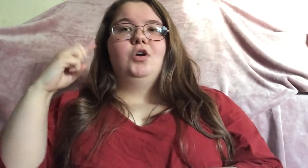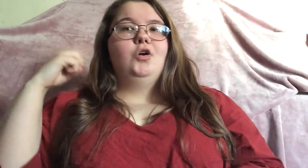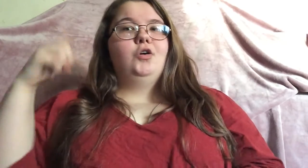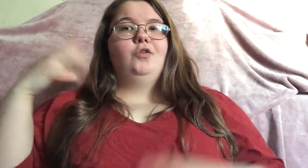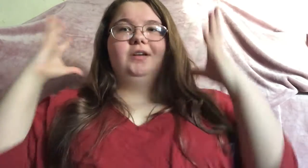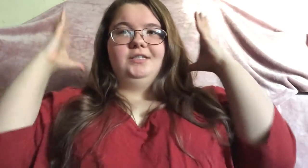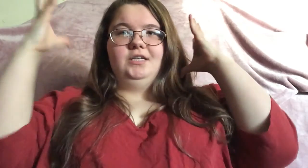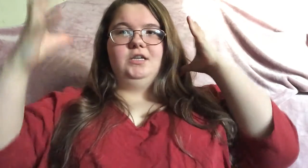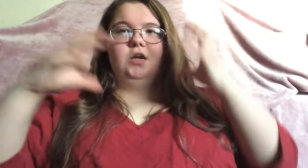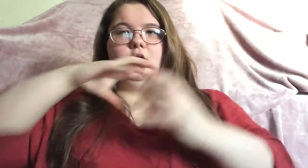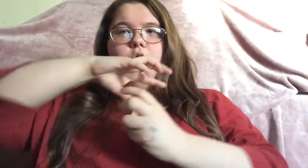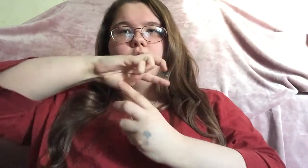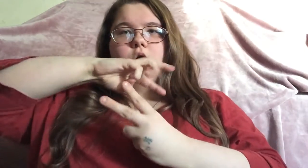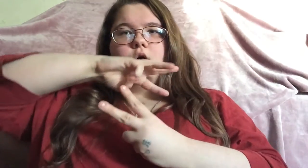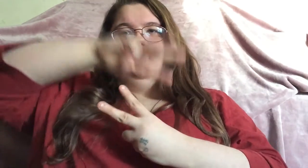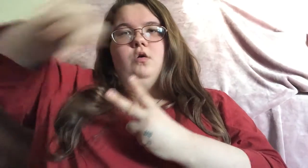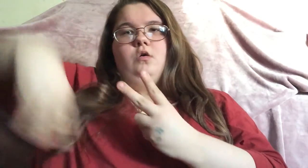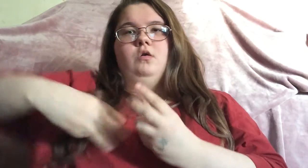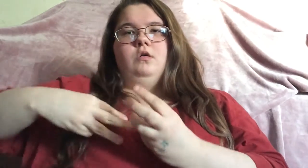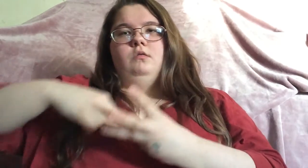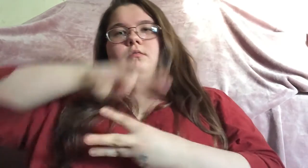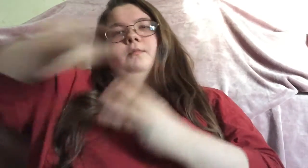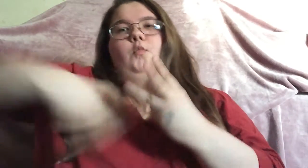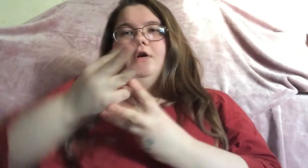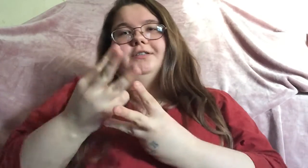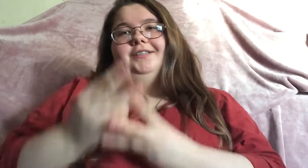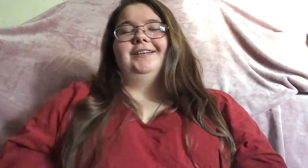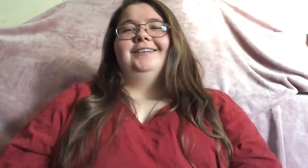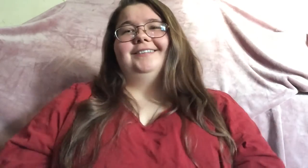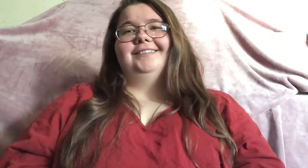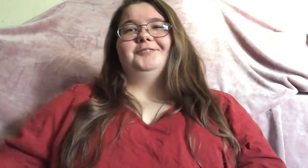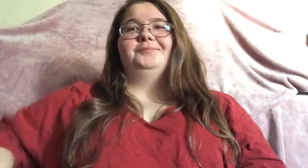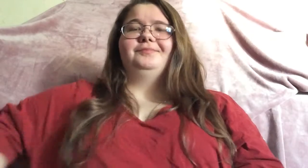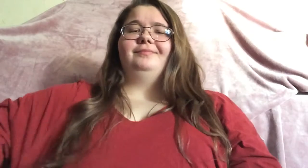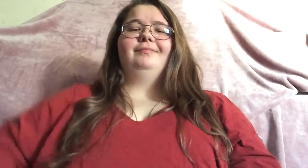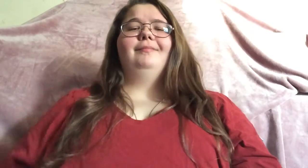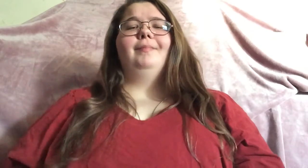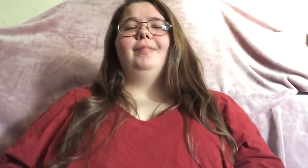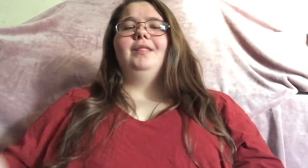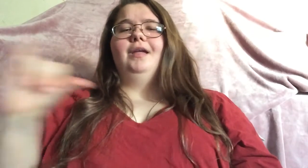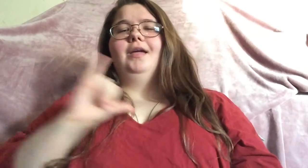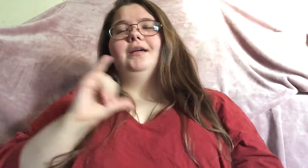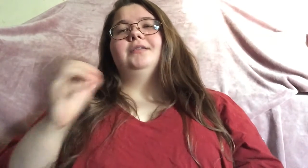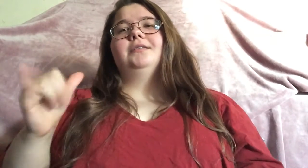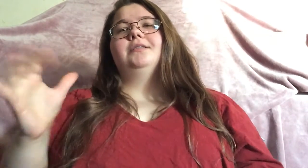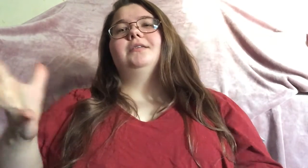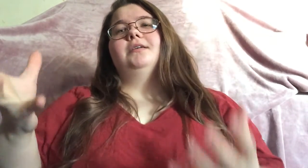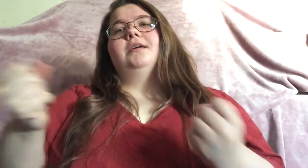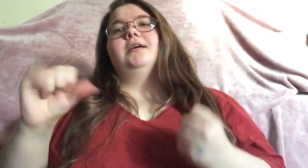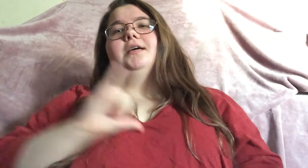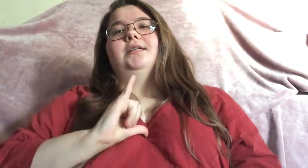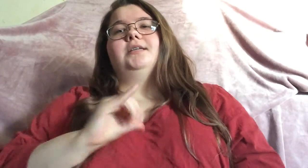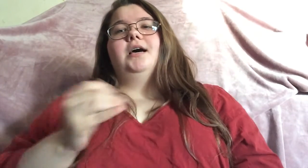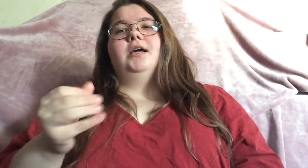crazy world. And I